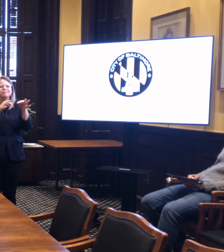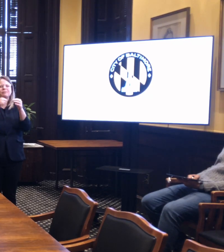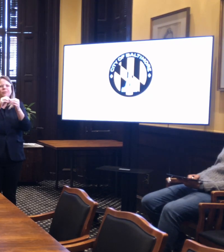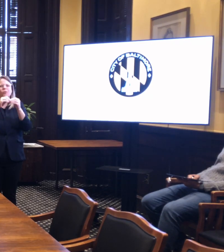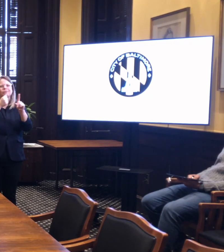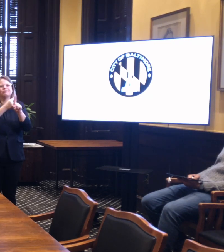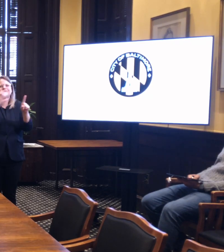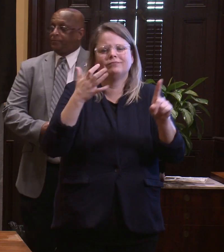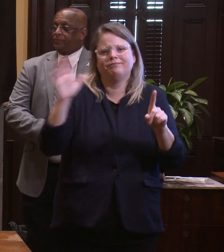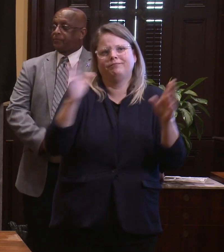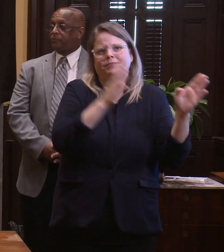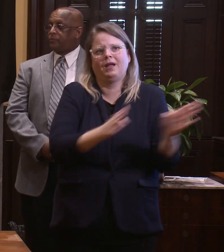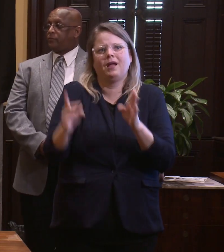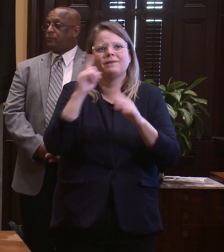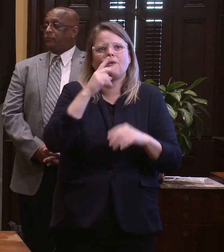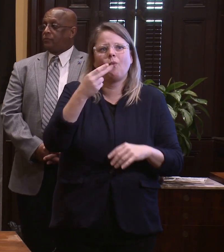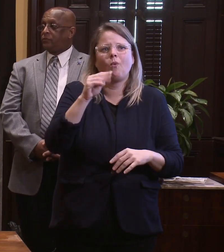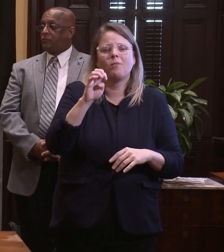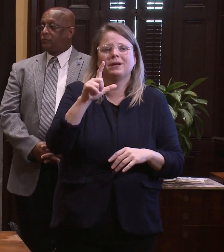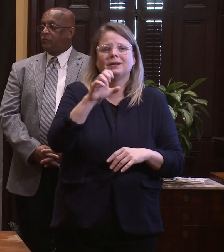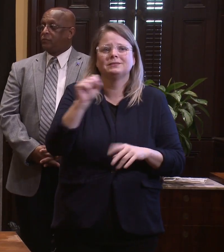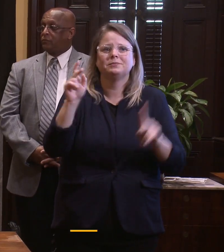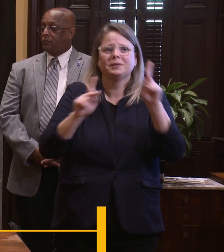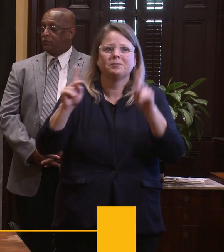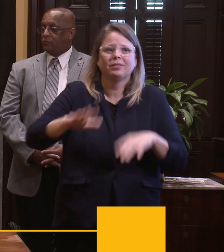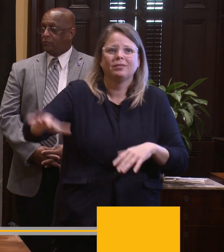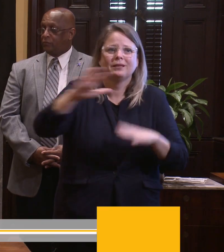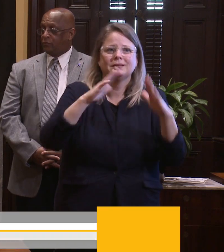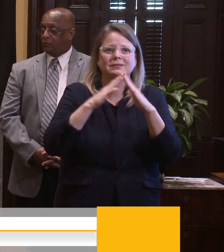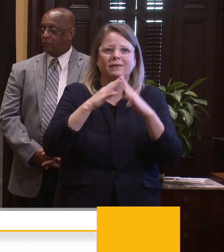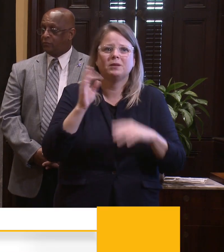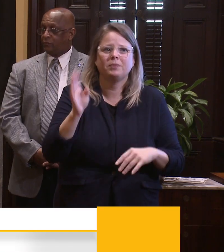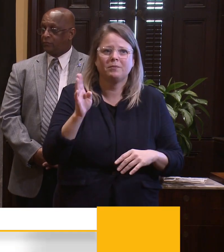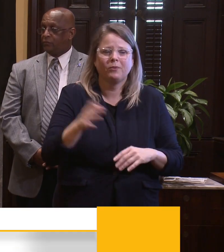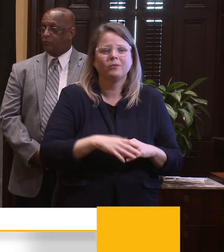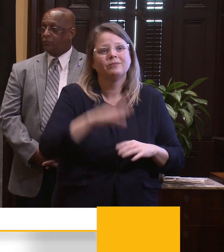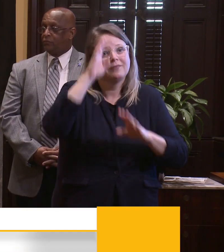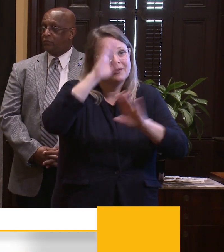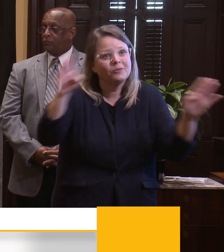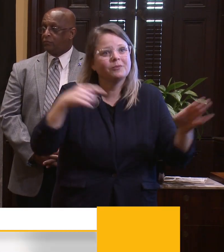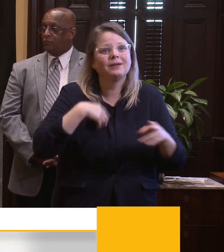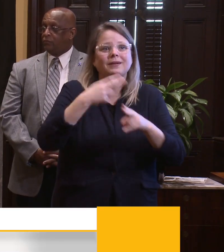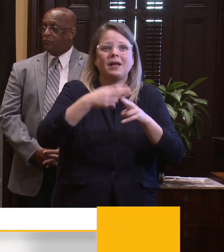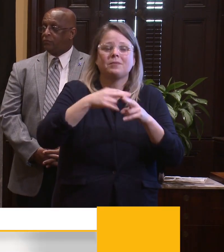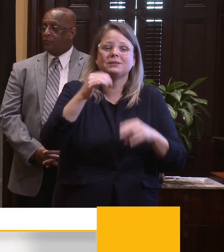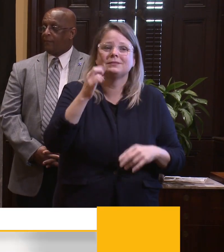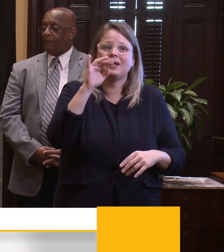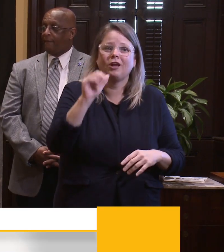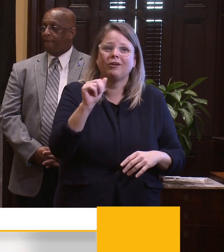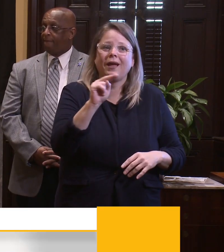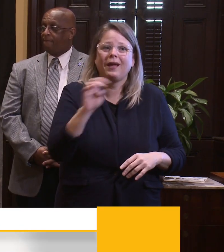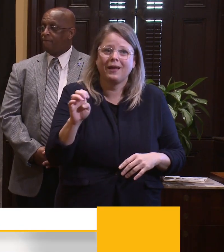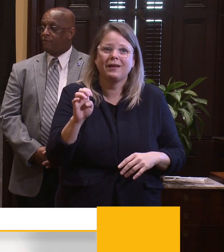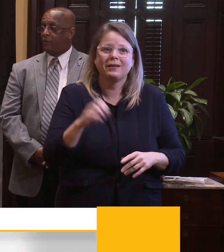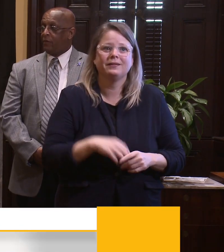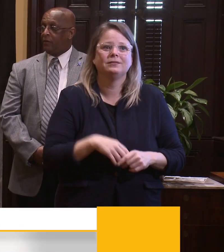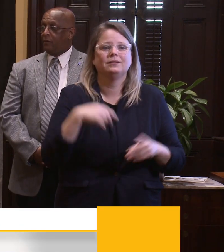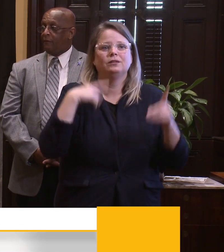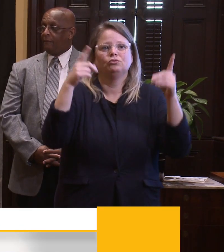Thank you, Mayor Young. Good afternoon. My name is Jerry Ann Anthony and I'm the Director of the Mayor's Office of Homeless Services.